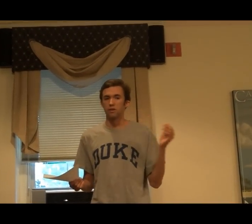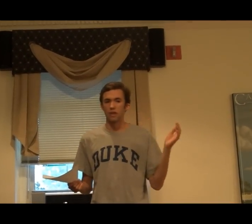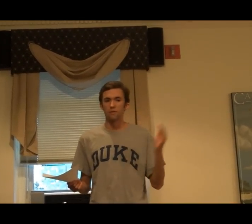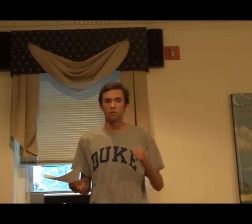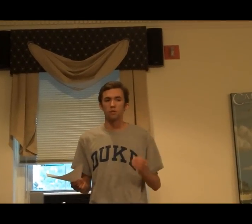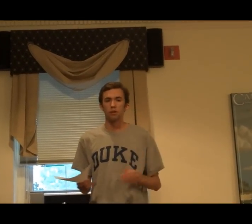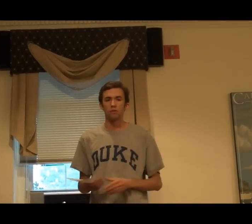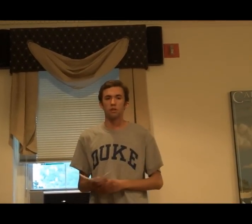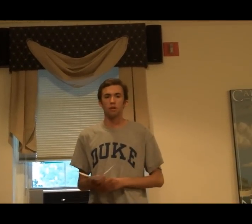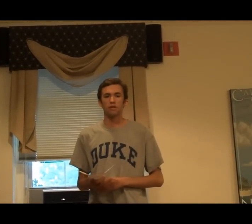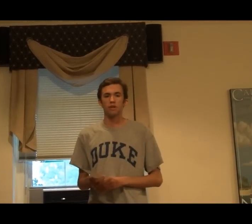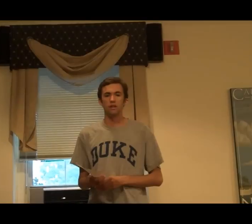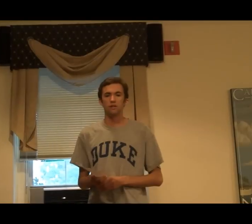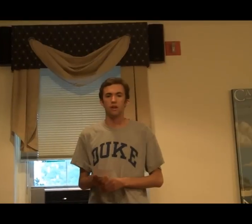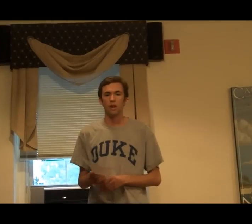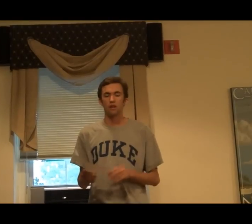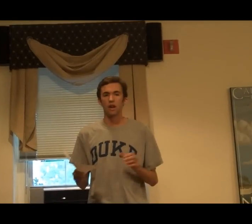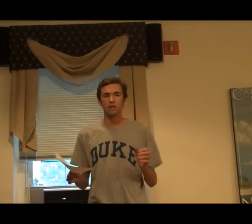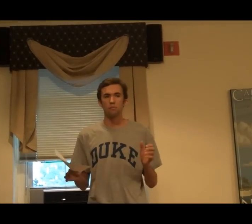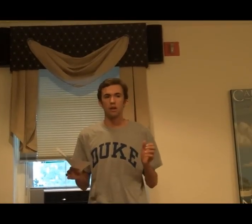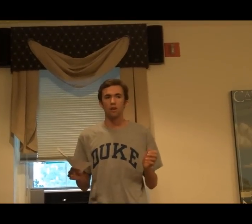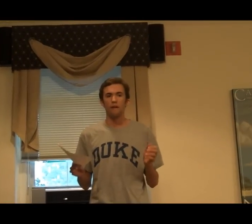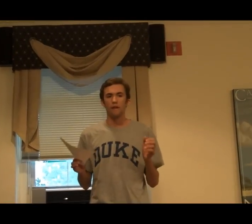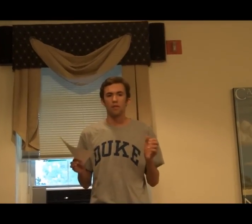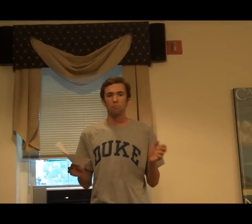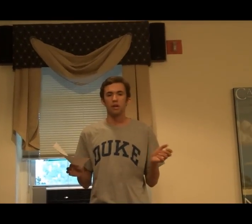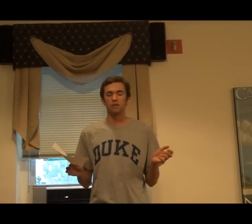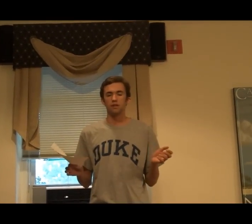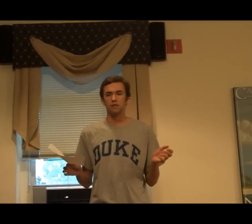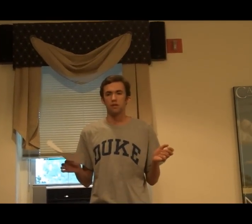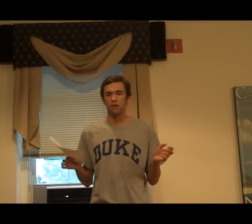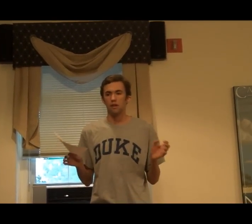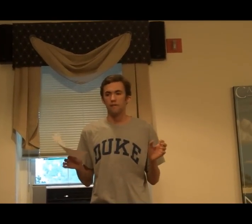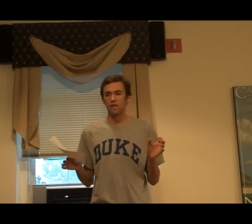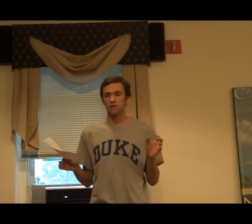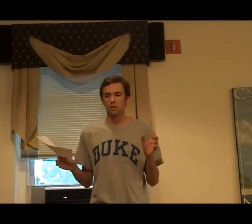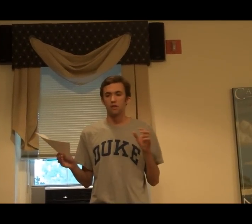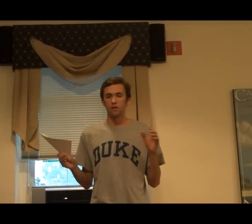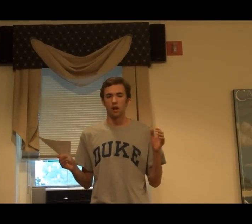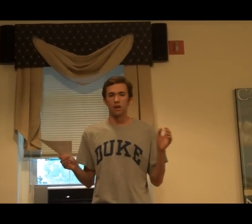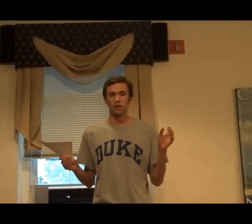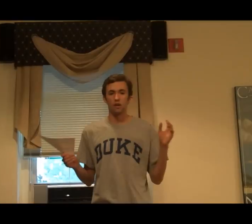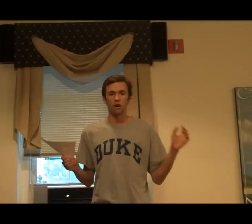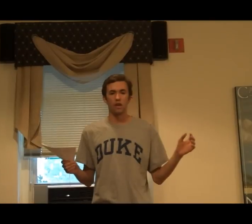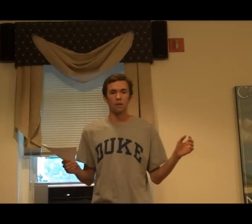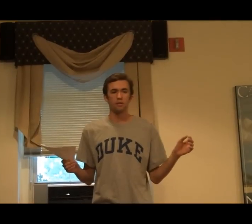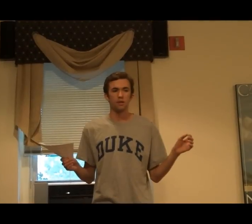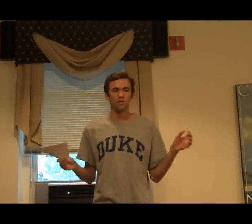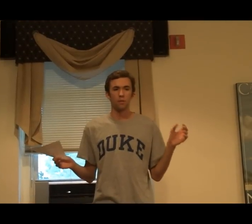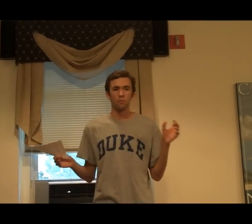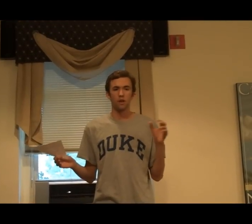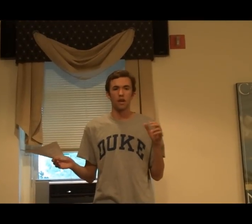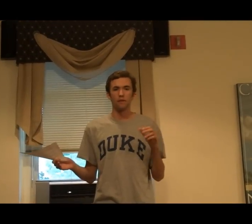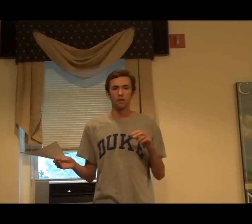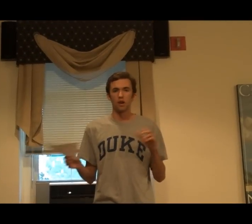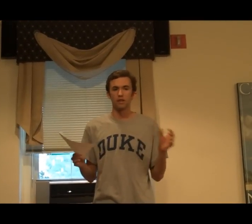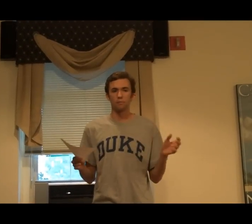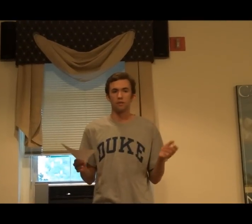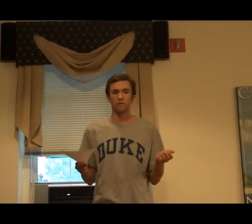after we split the chimpanzees. There has to be the basis that's underlying in all ways for them to be able to have the concept of